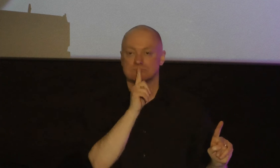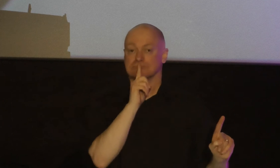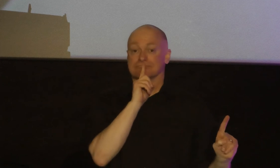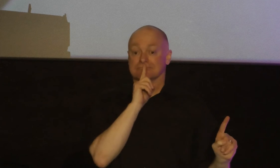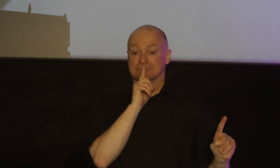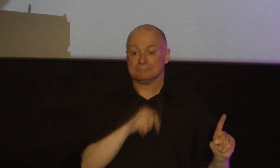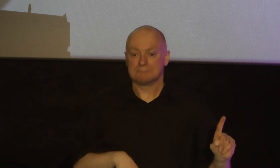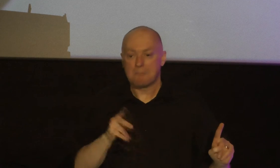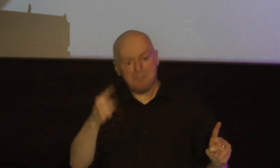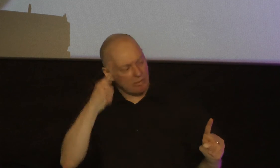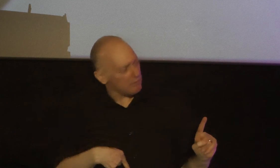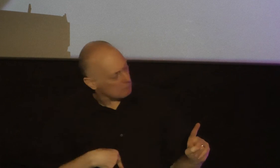silent is wise